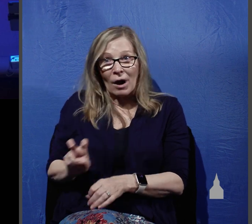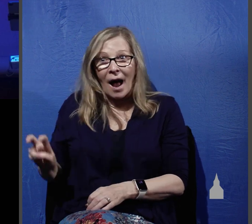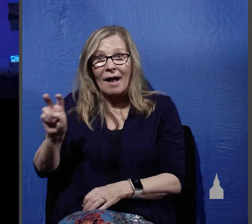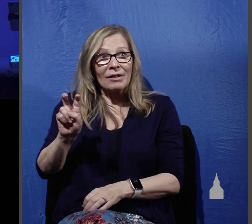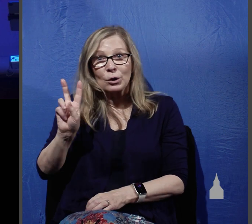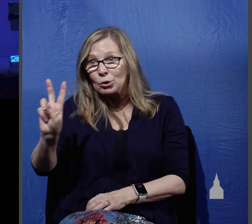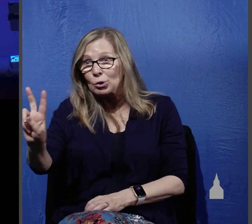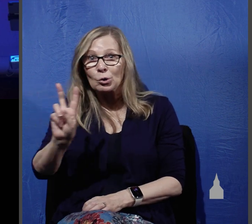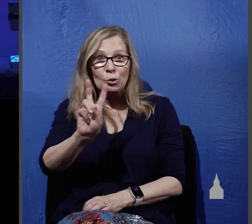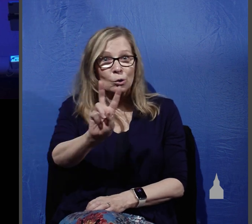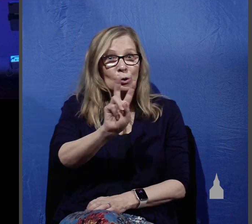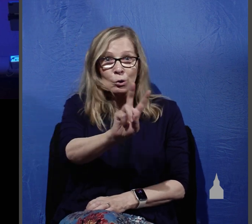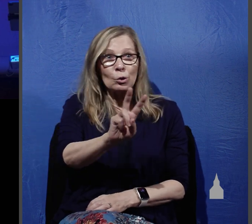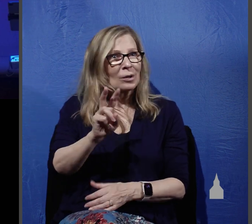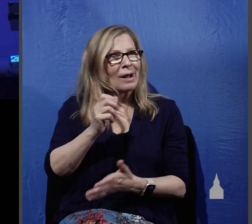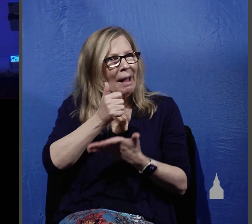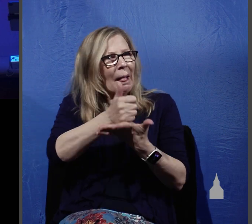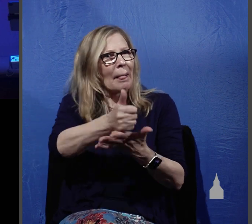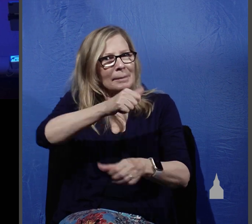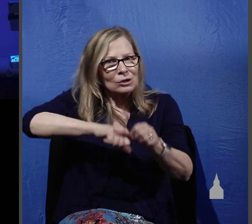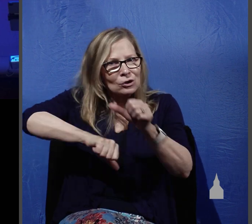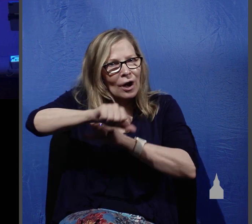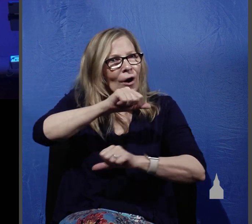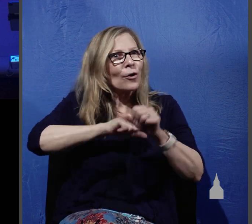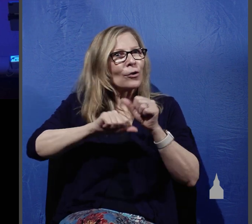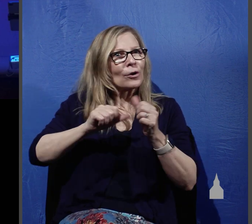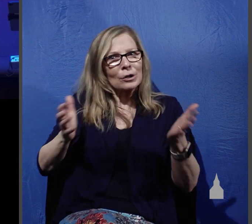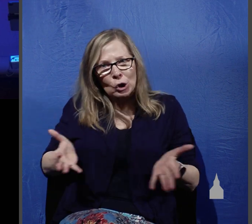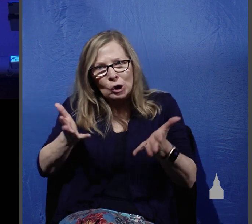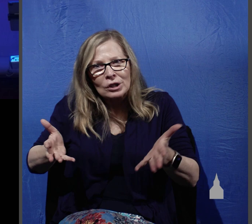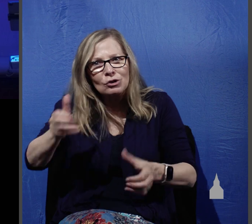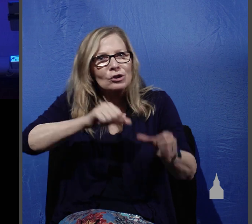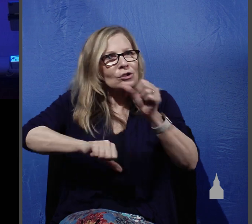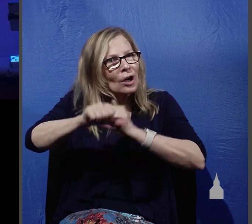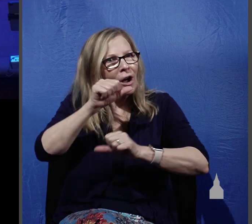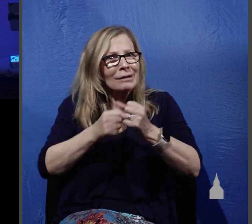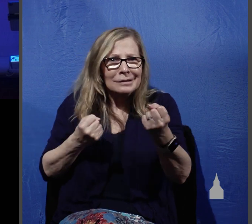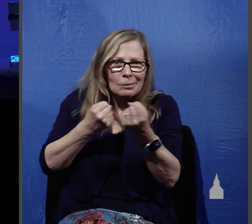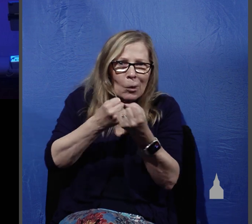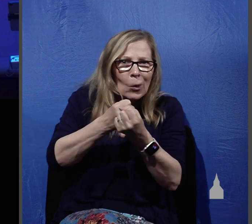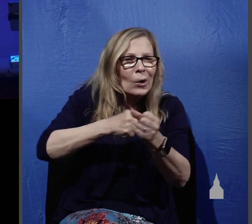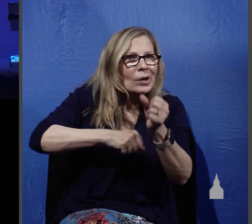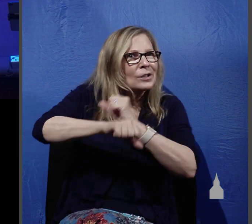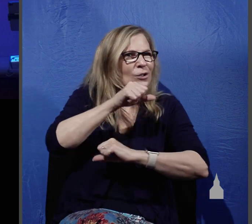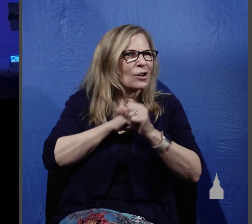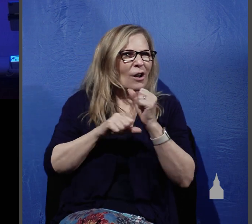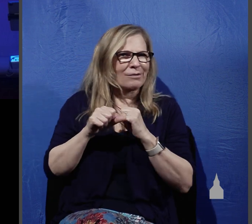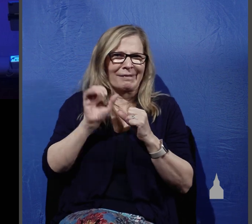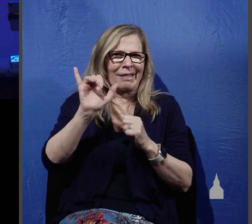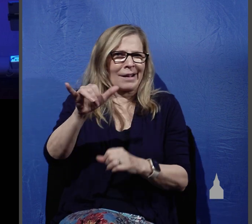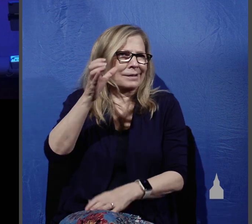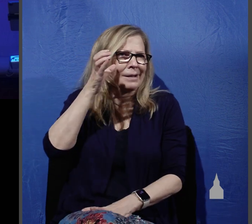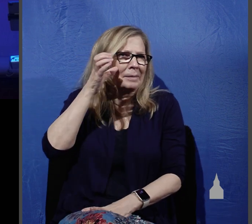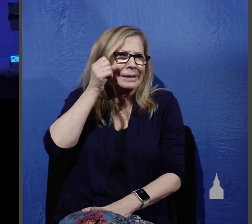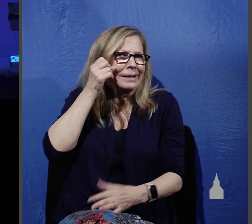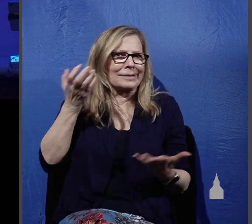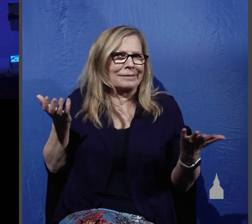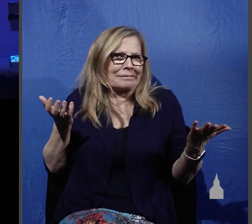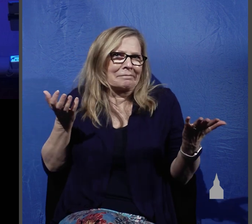would be able to encourage one another, be able to support one another. As I said, this is just common sense that you would think would